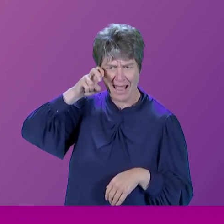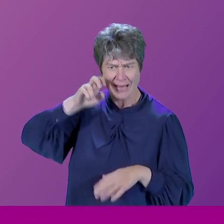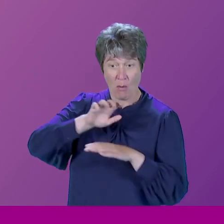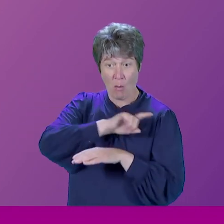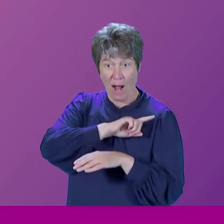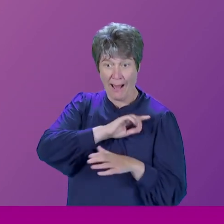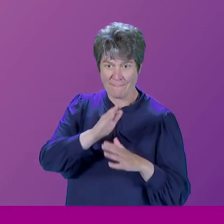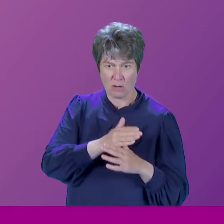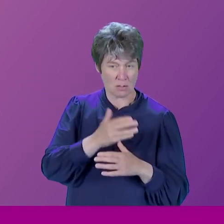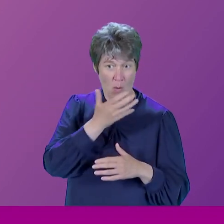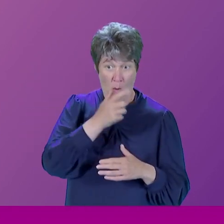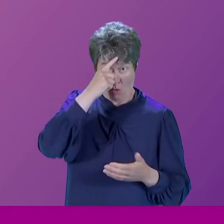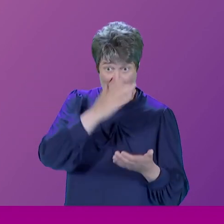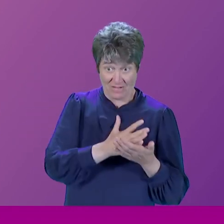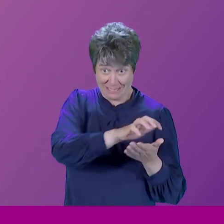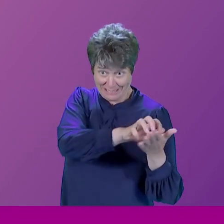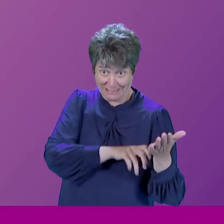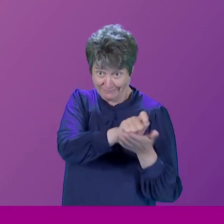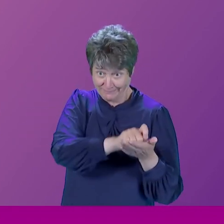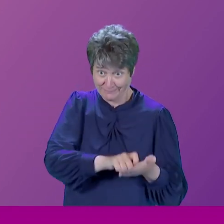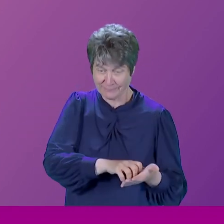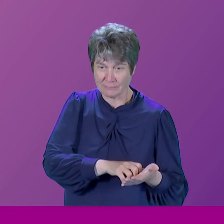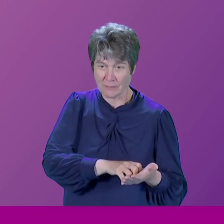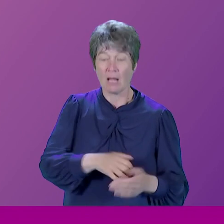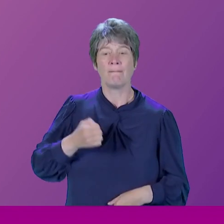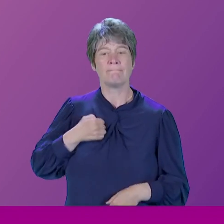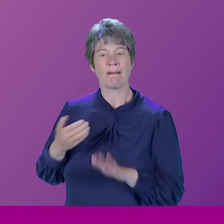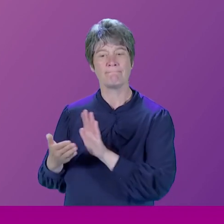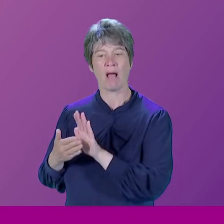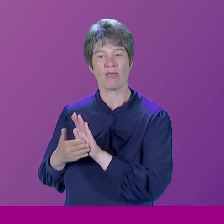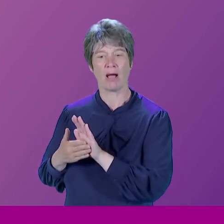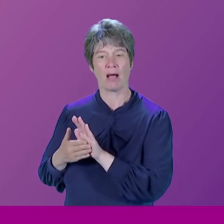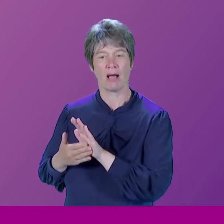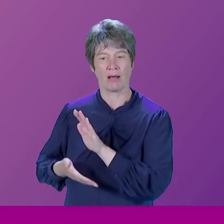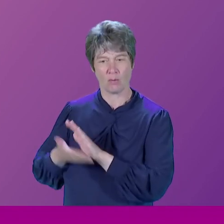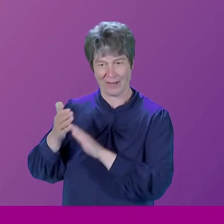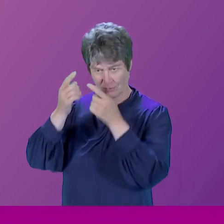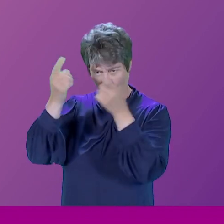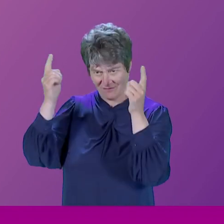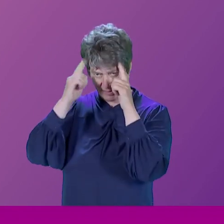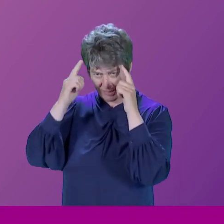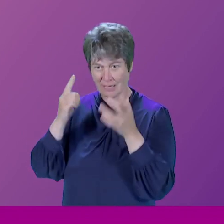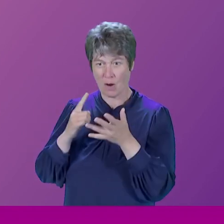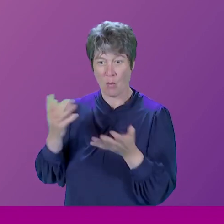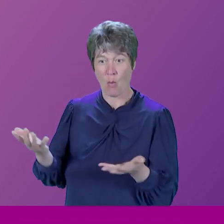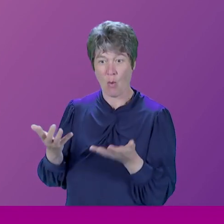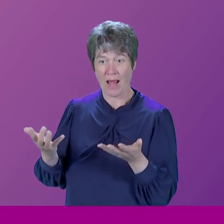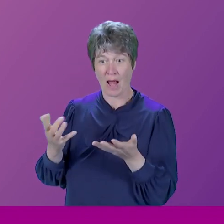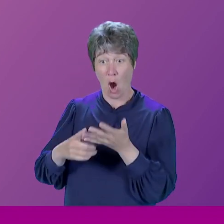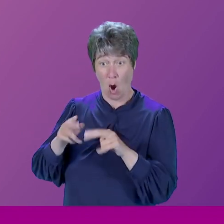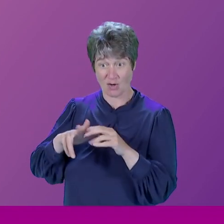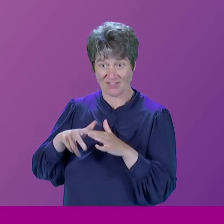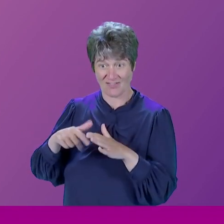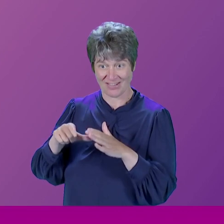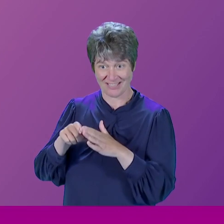My mother was, you know, just a student at Oxford, but she was a student of Spanish,